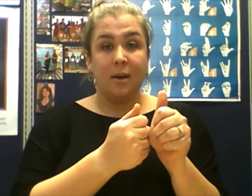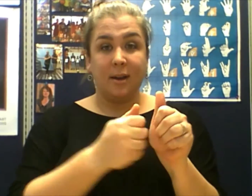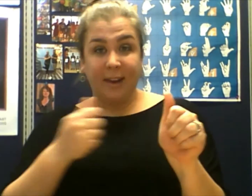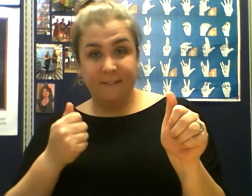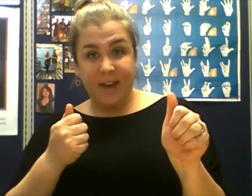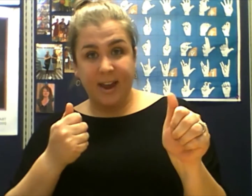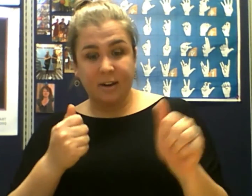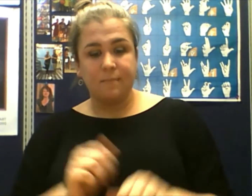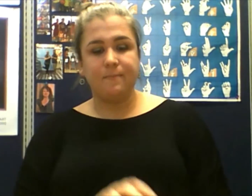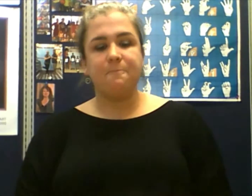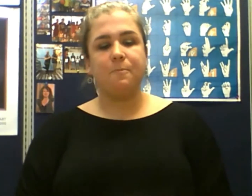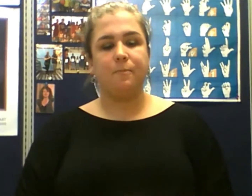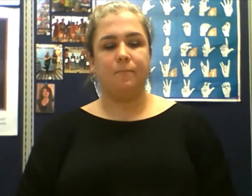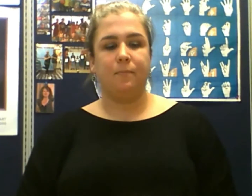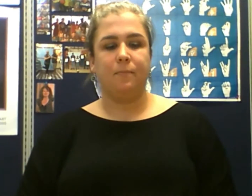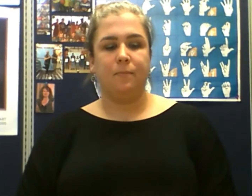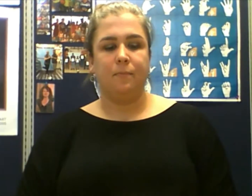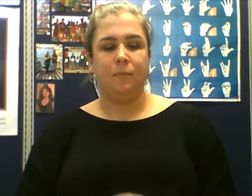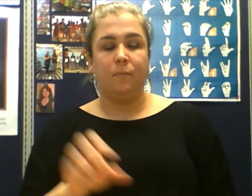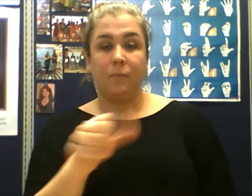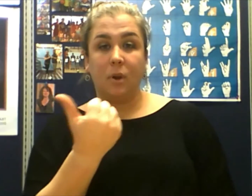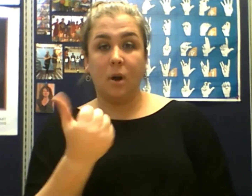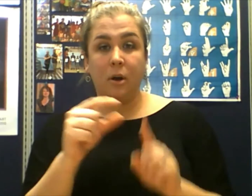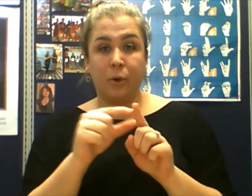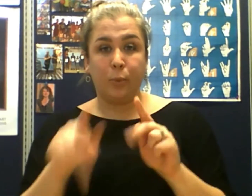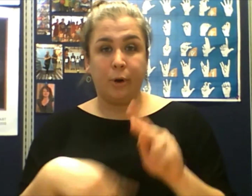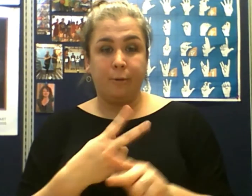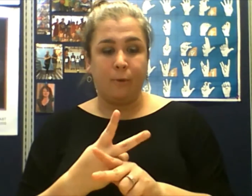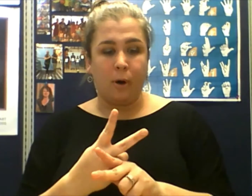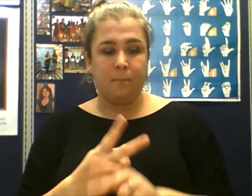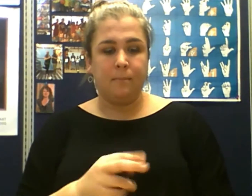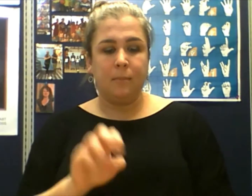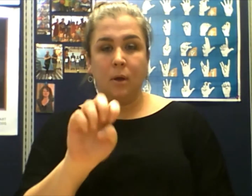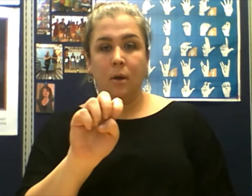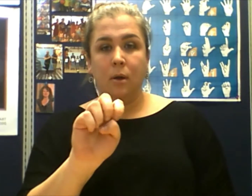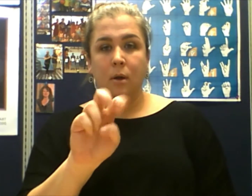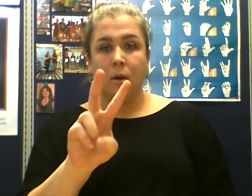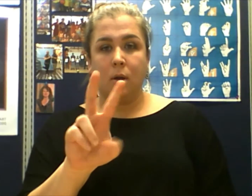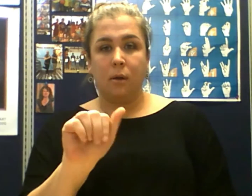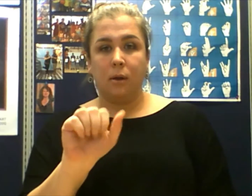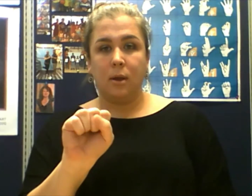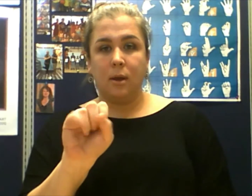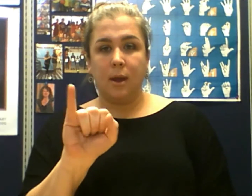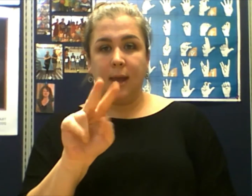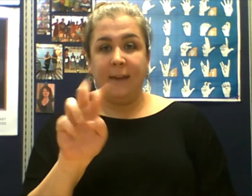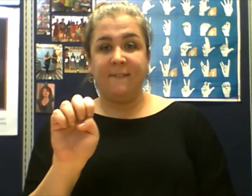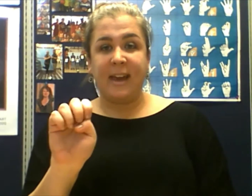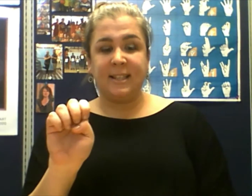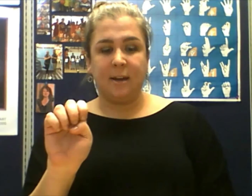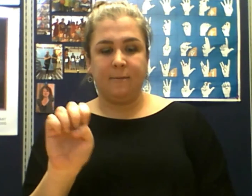evade. Another word form. Evasive,